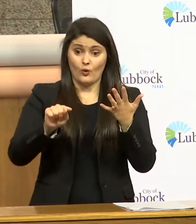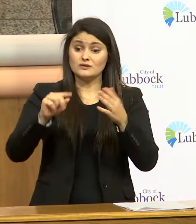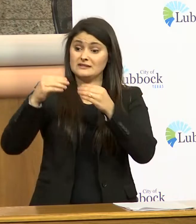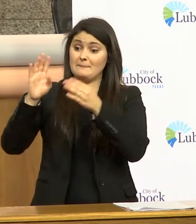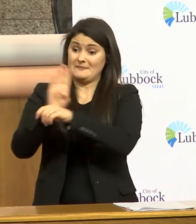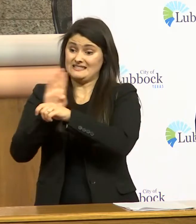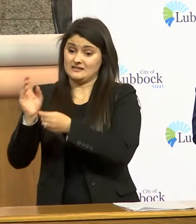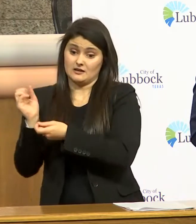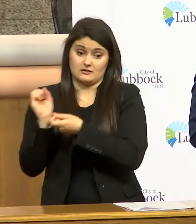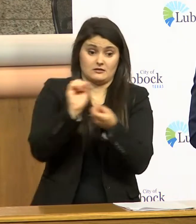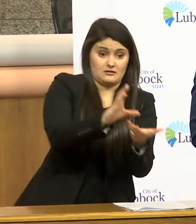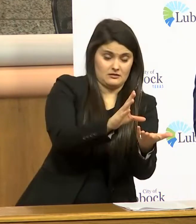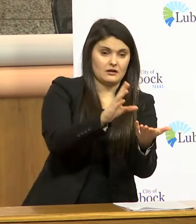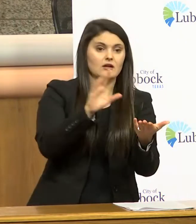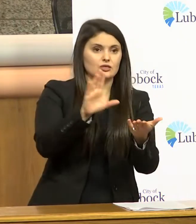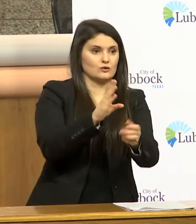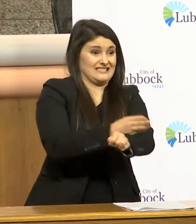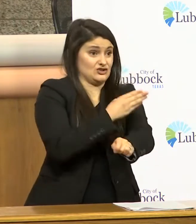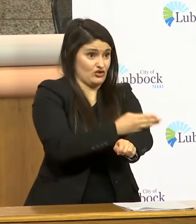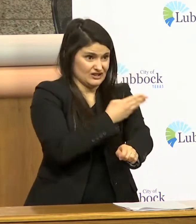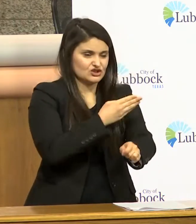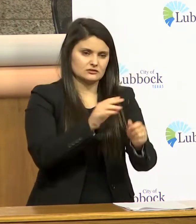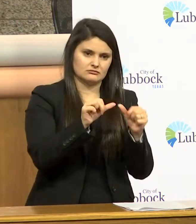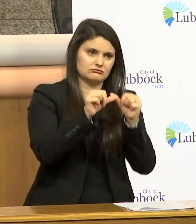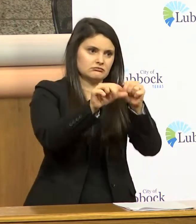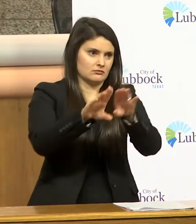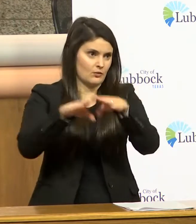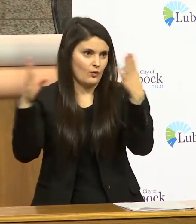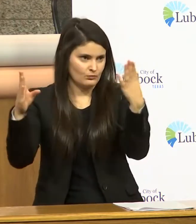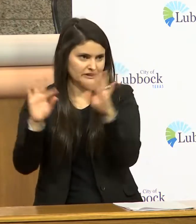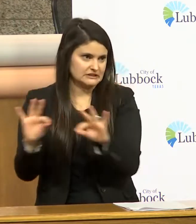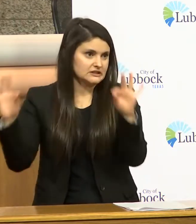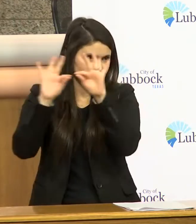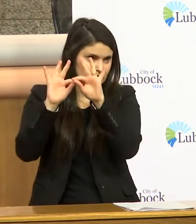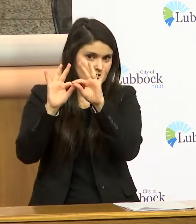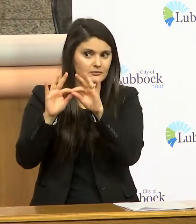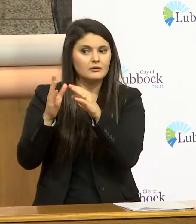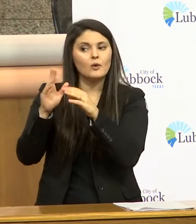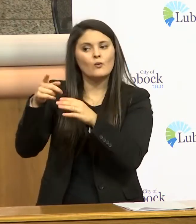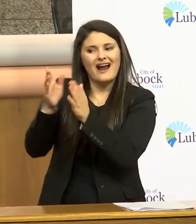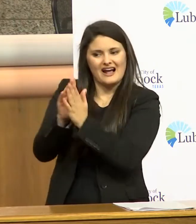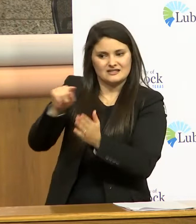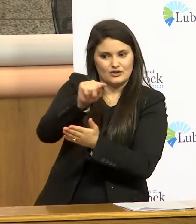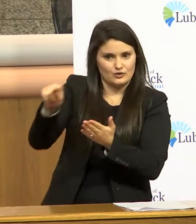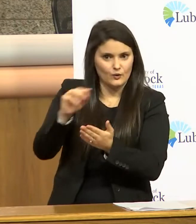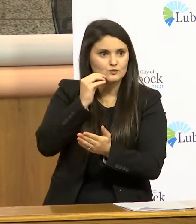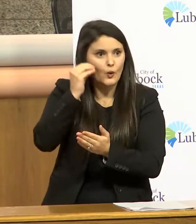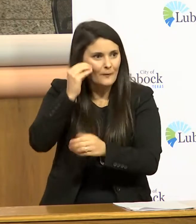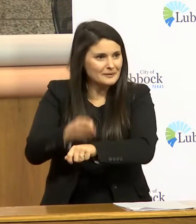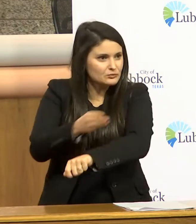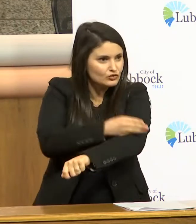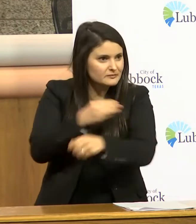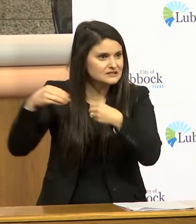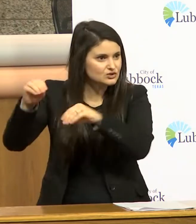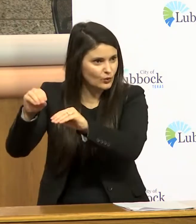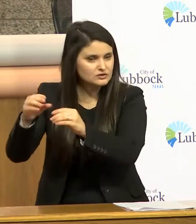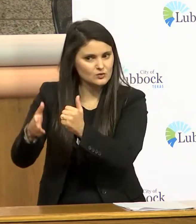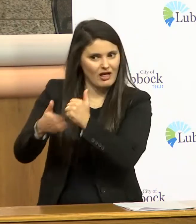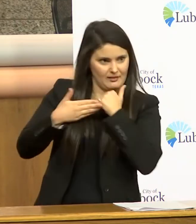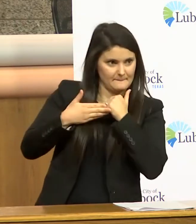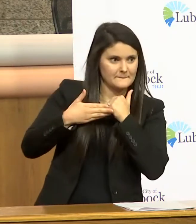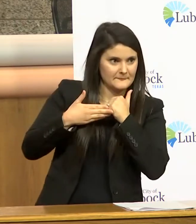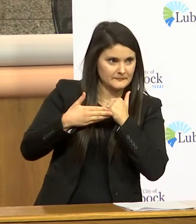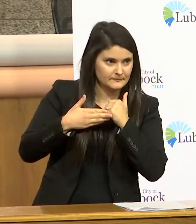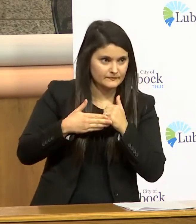are essential however we're asking for them to help us out through this order those